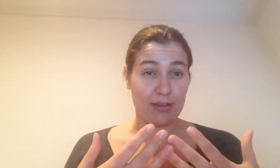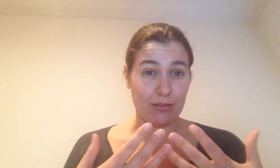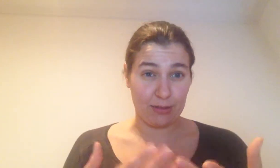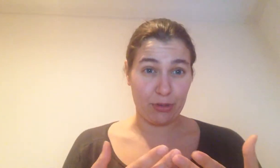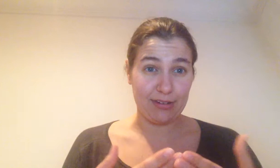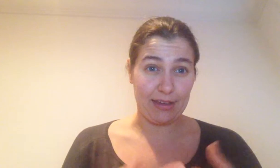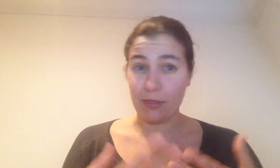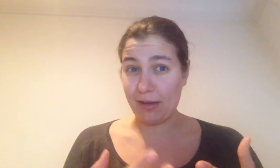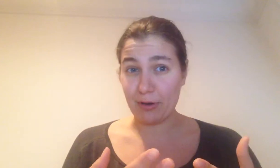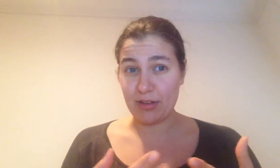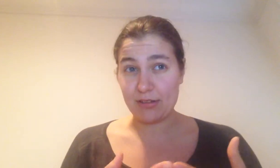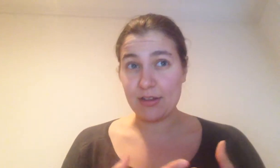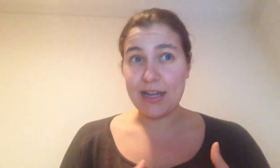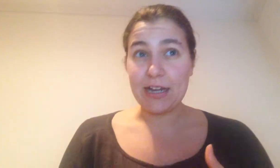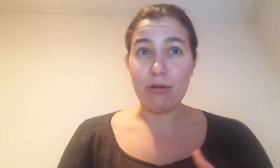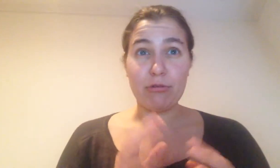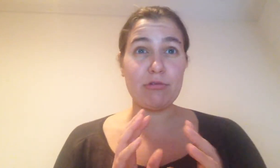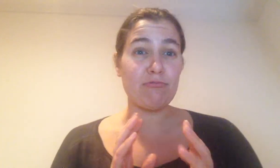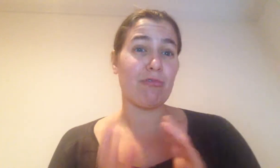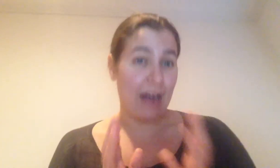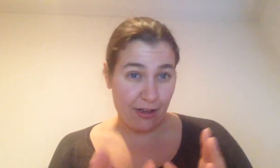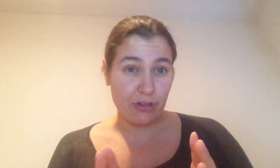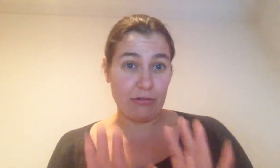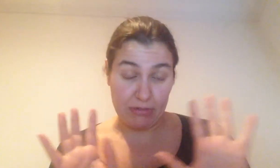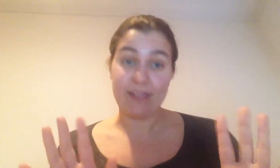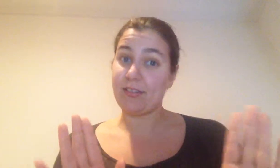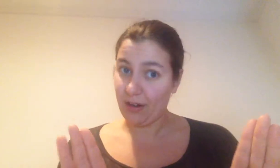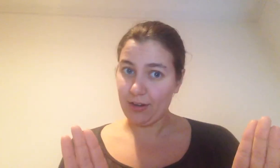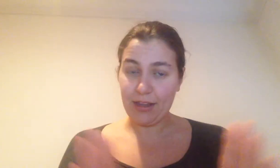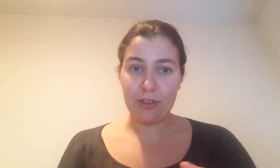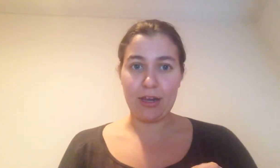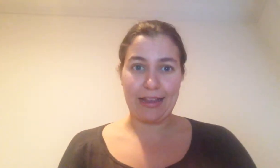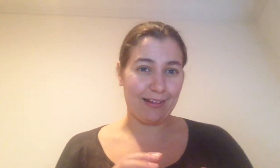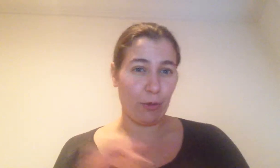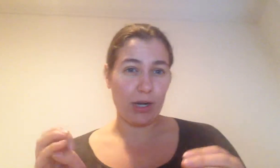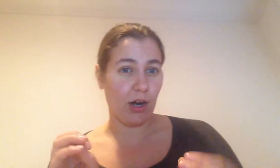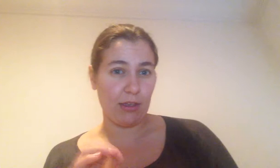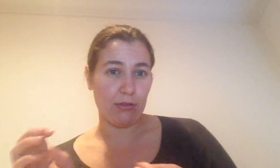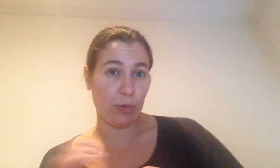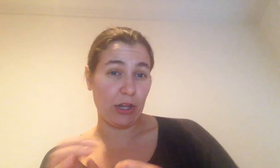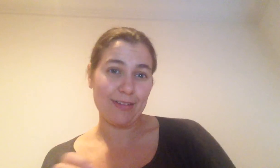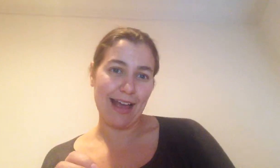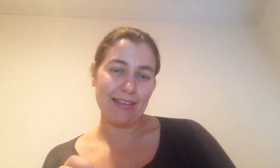discipline and a thought process, rather necessarily than exactly what it argues or what it looks at.